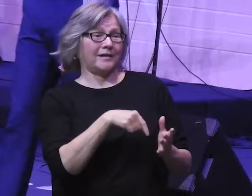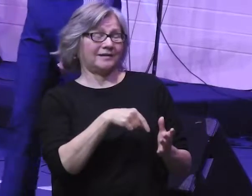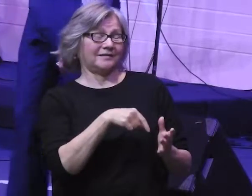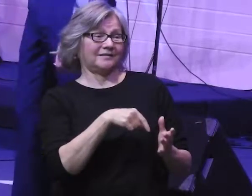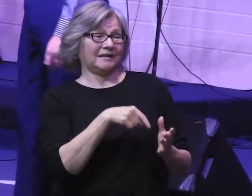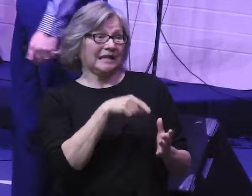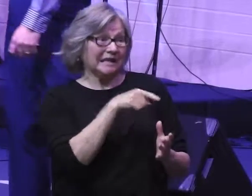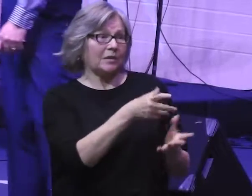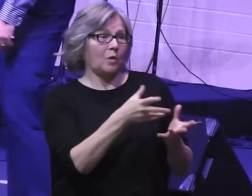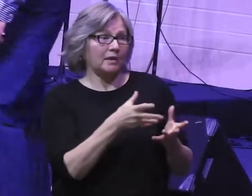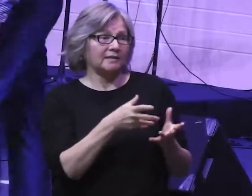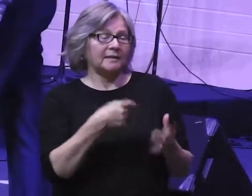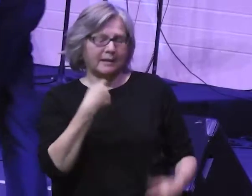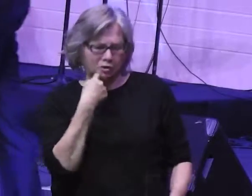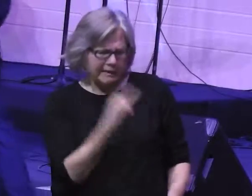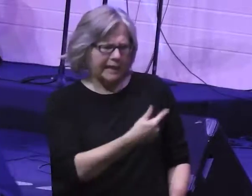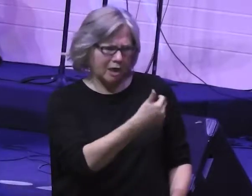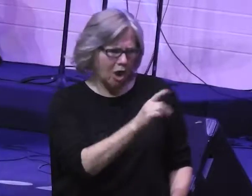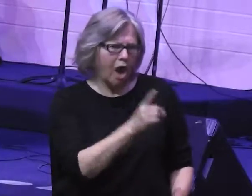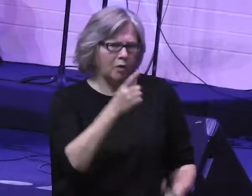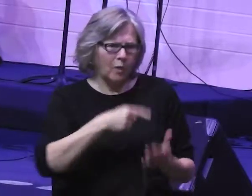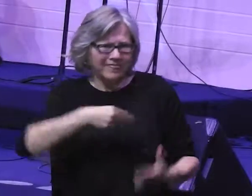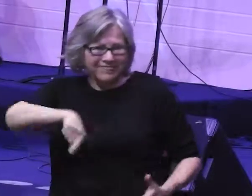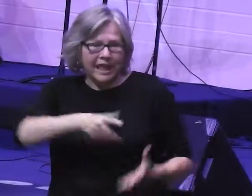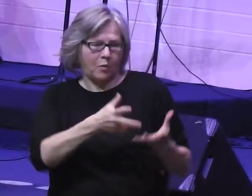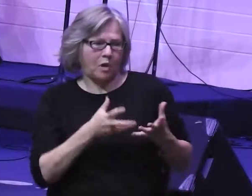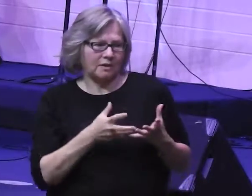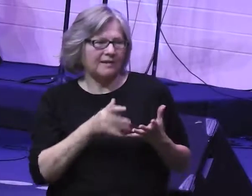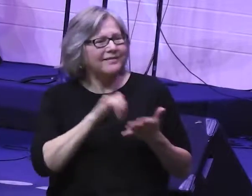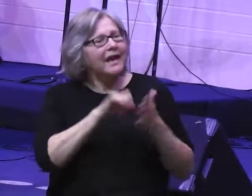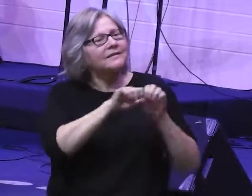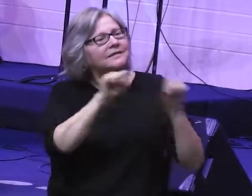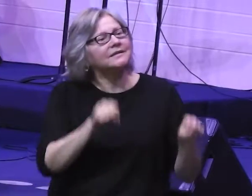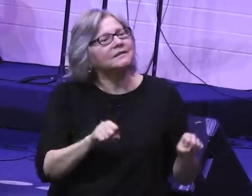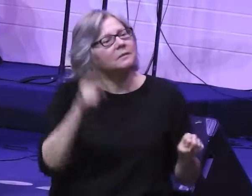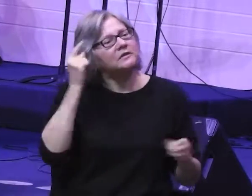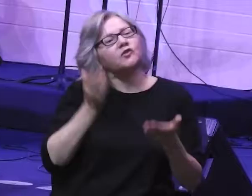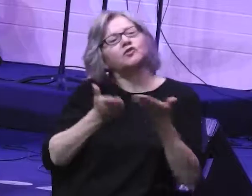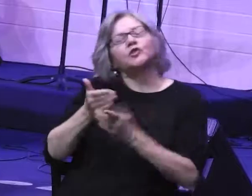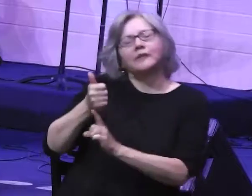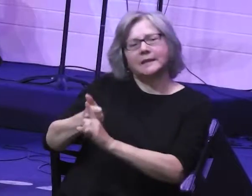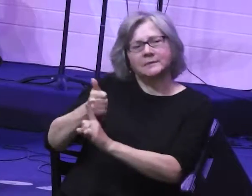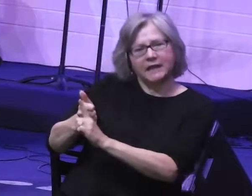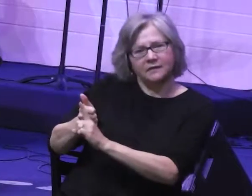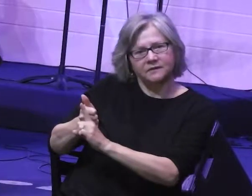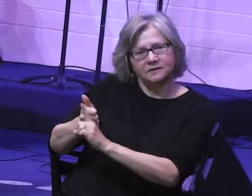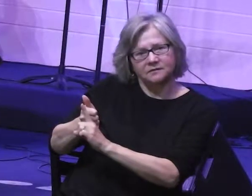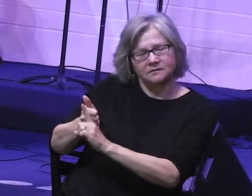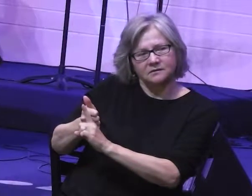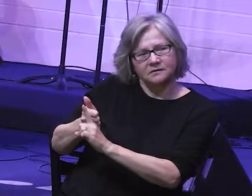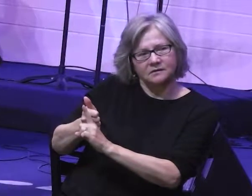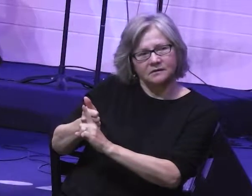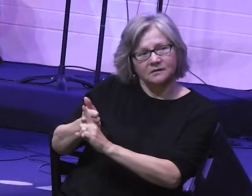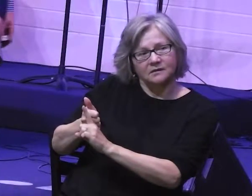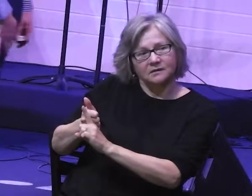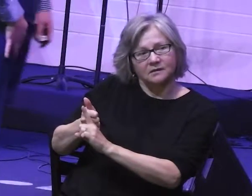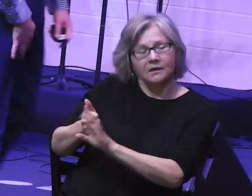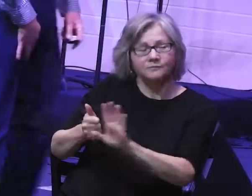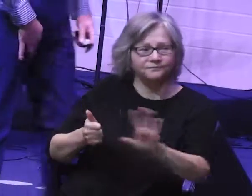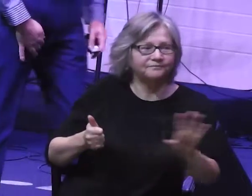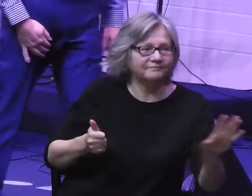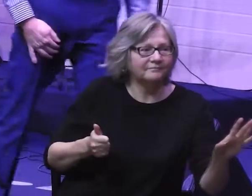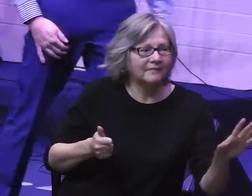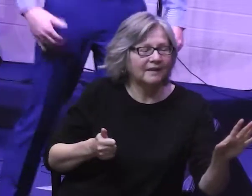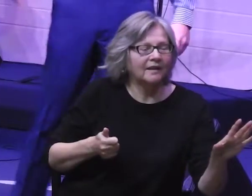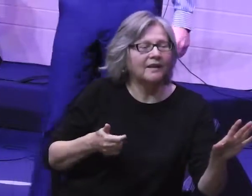telling the God what they want. This whole system is designed to serve themselves. And just as an